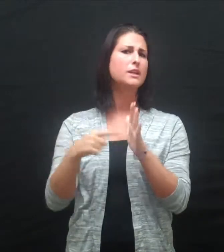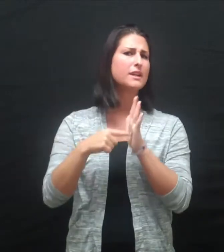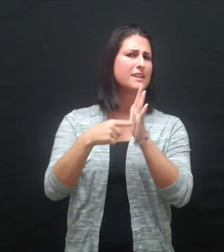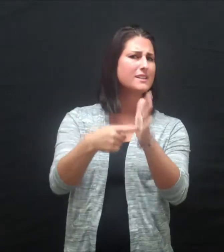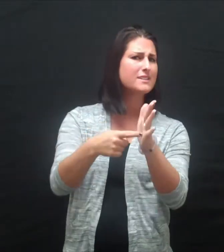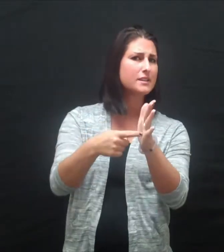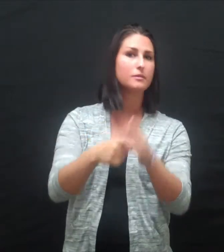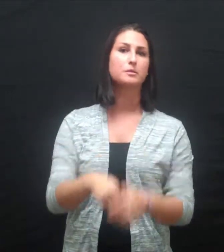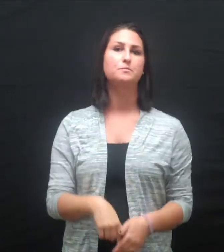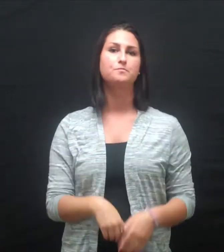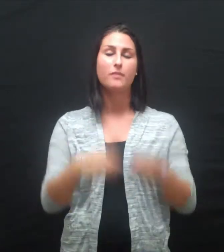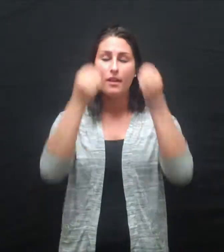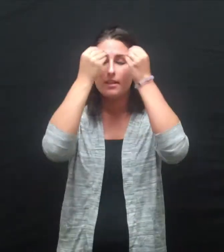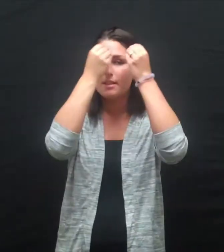deaf tell everyone everything.